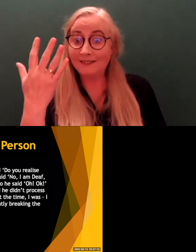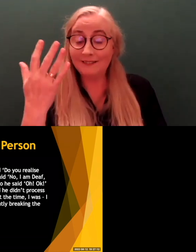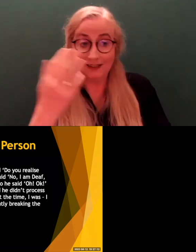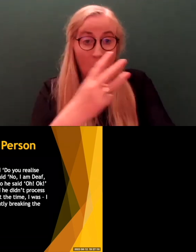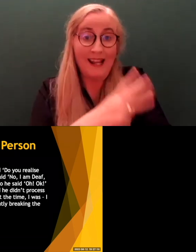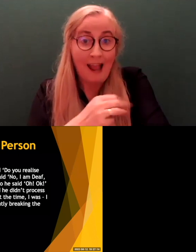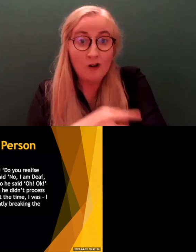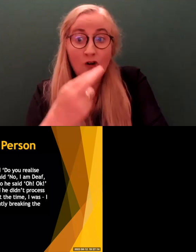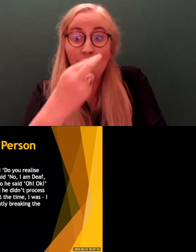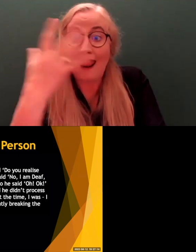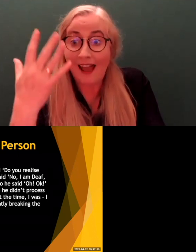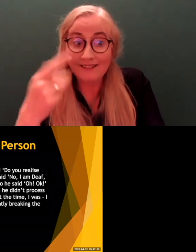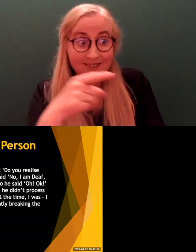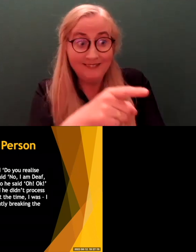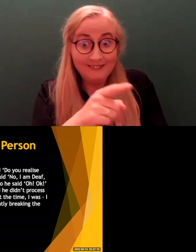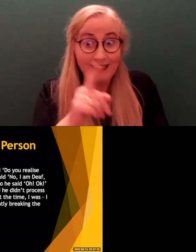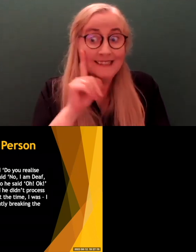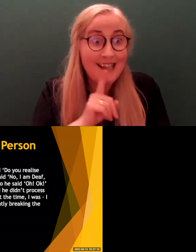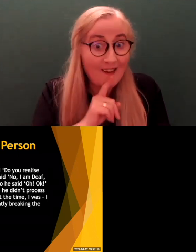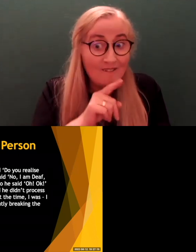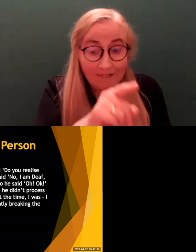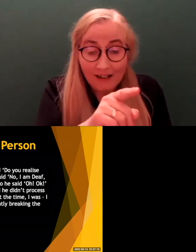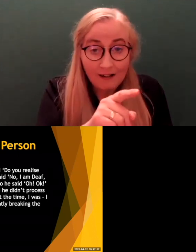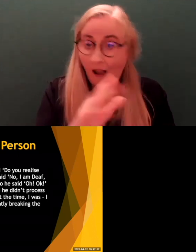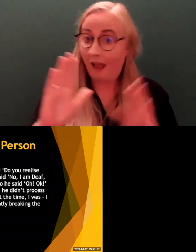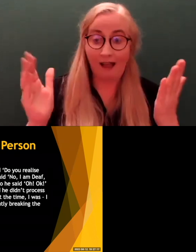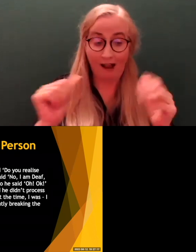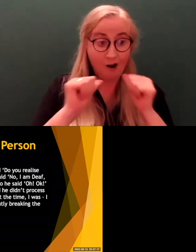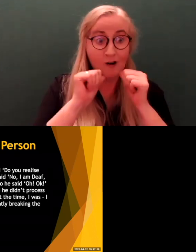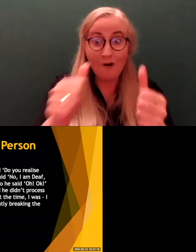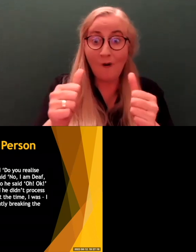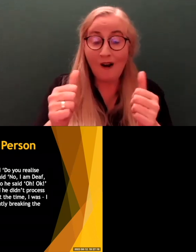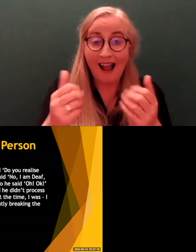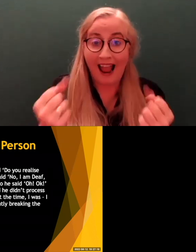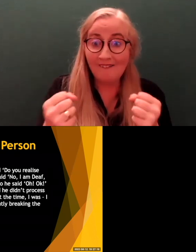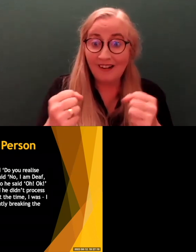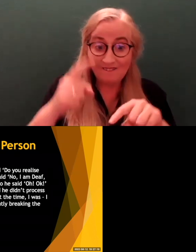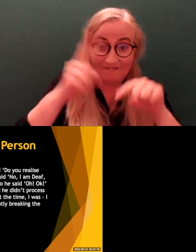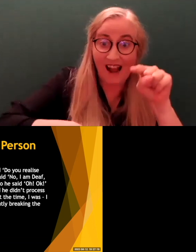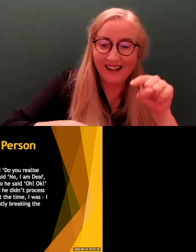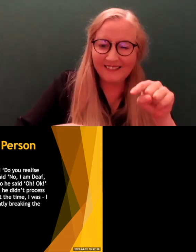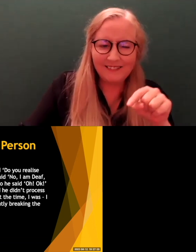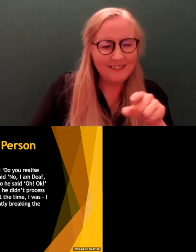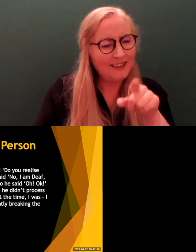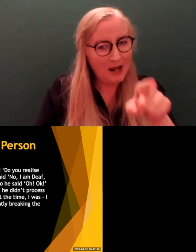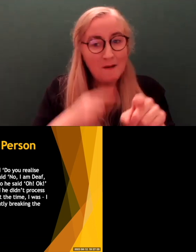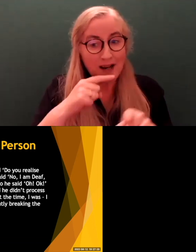realized that the deaf person was deaf, no fine came. So they assumed that it was because the guarda felt pity for them.